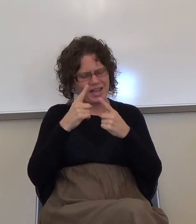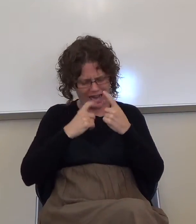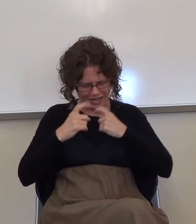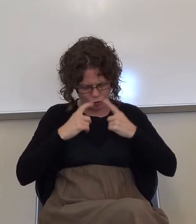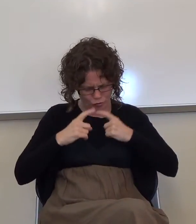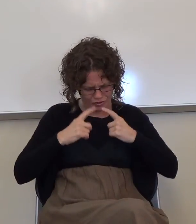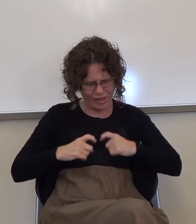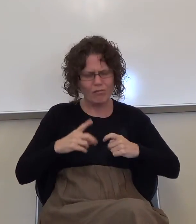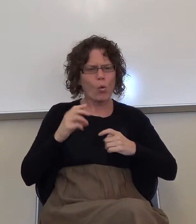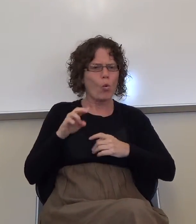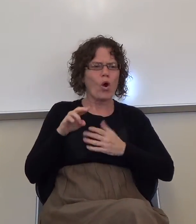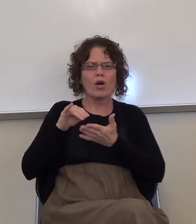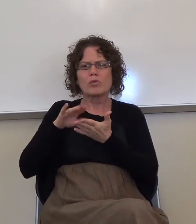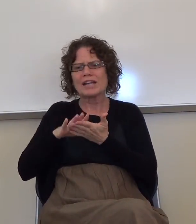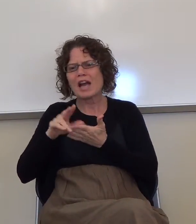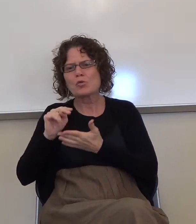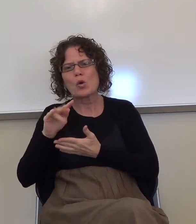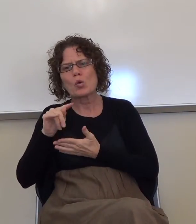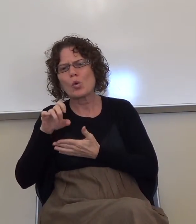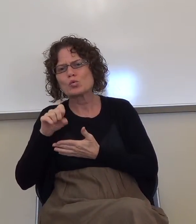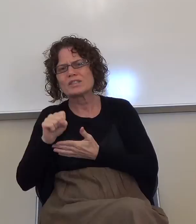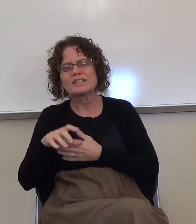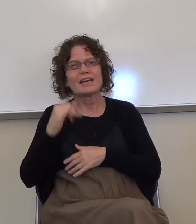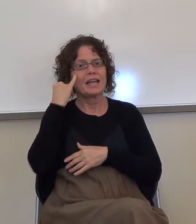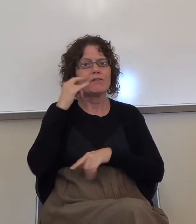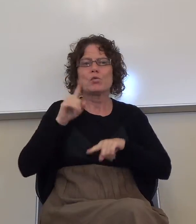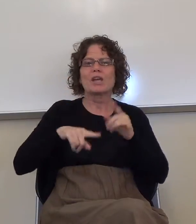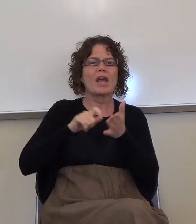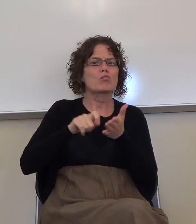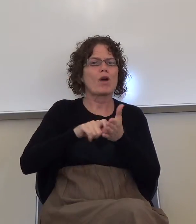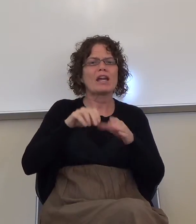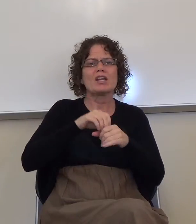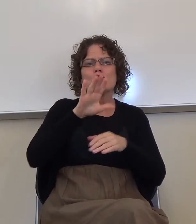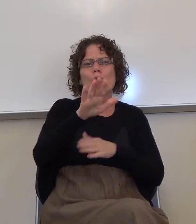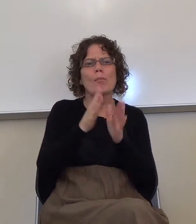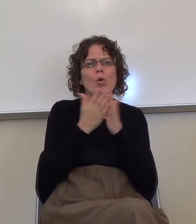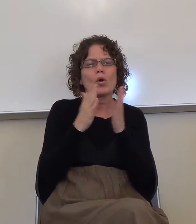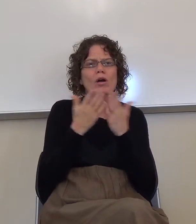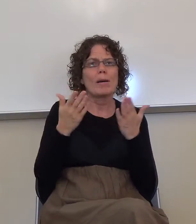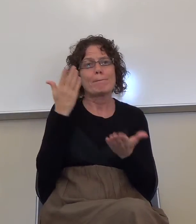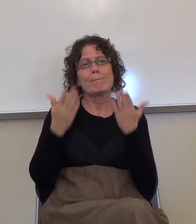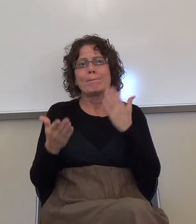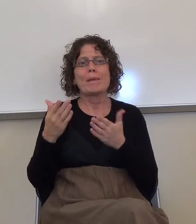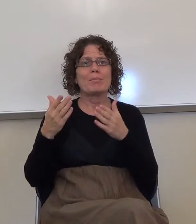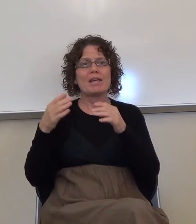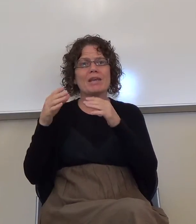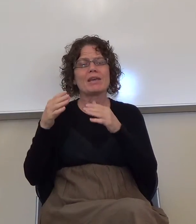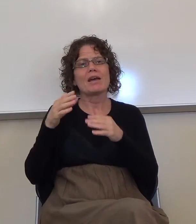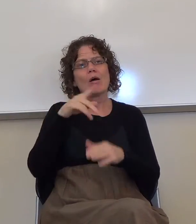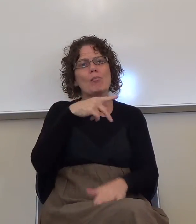You know, do the same kind of thing. If you can't write in your book, put a little post-it note by it and write on that. Okay.